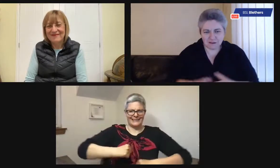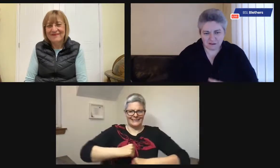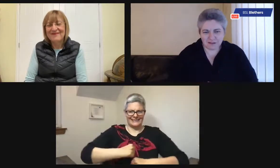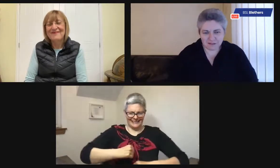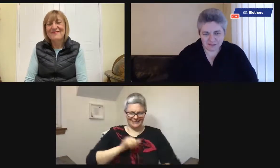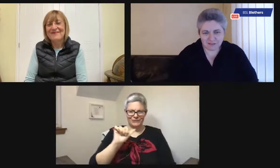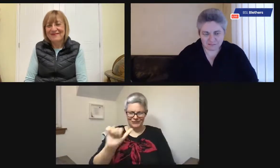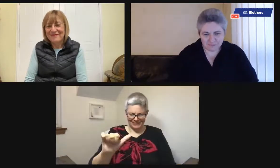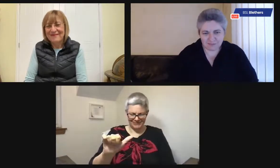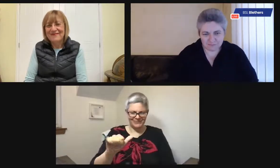know?